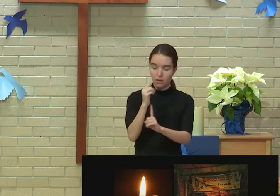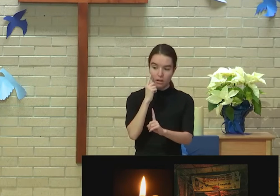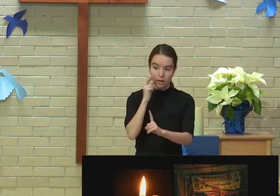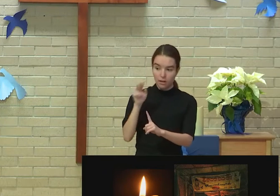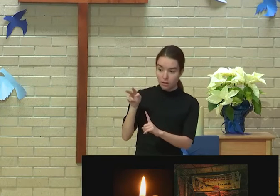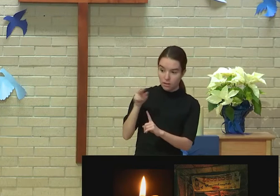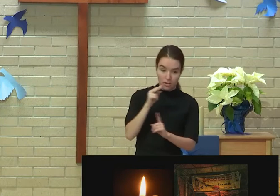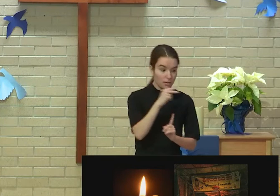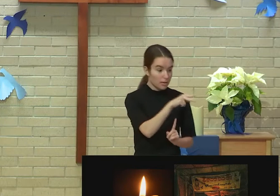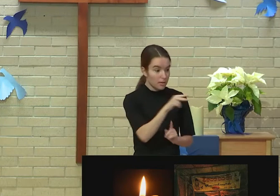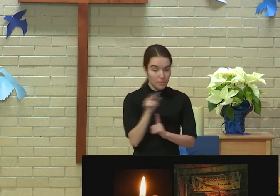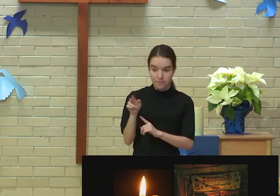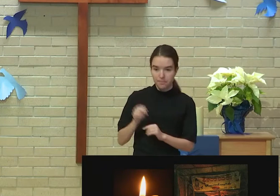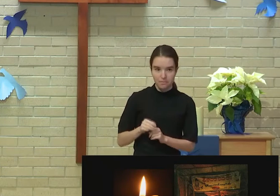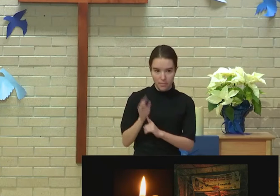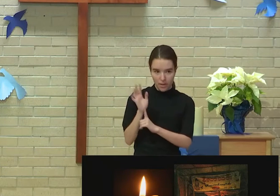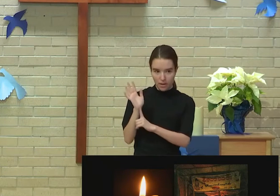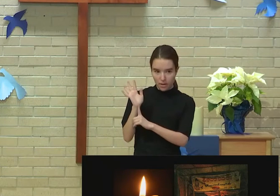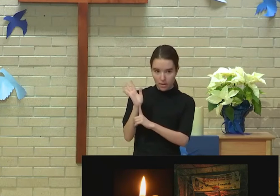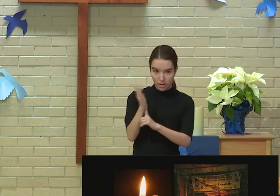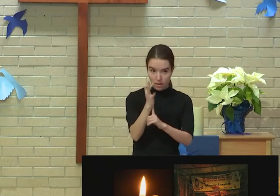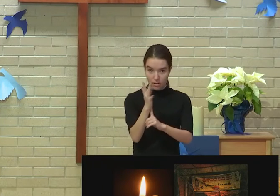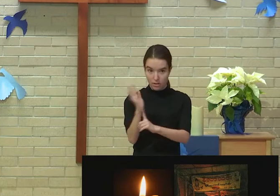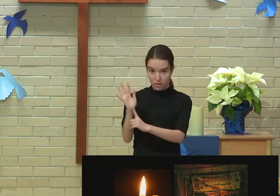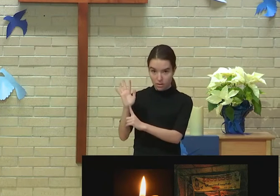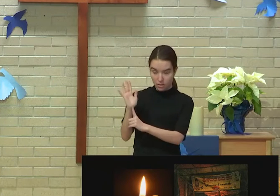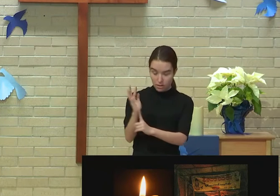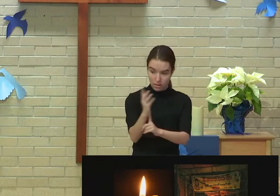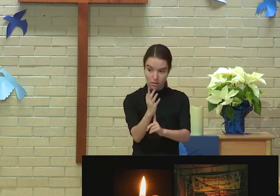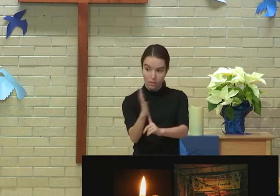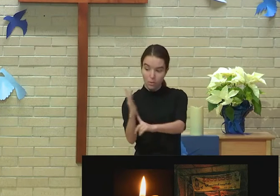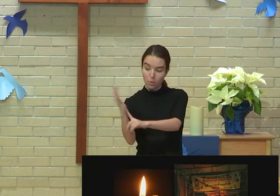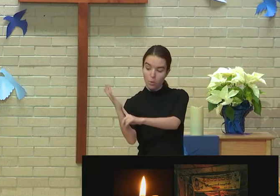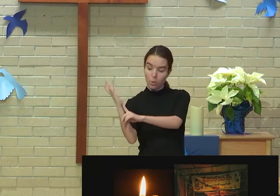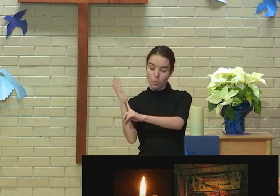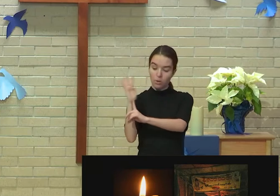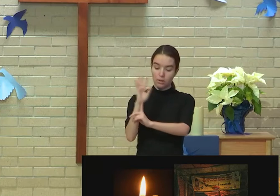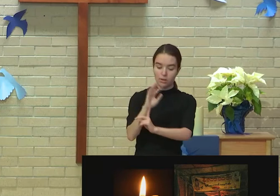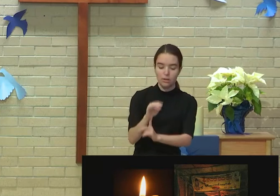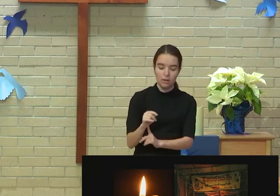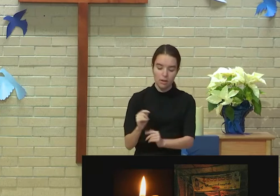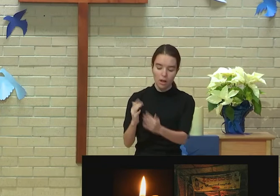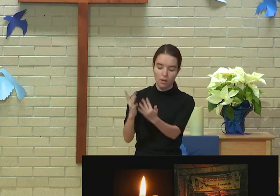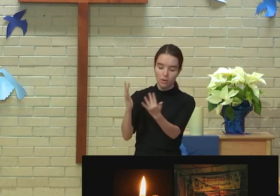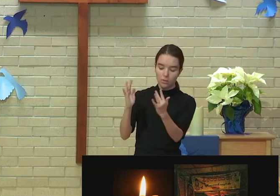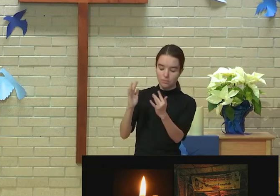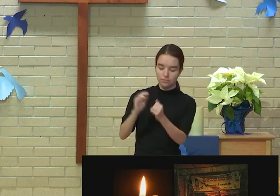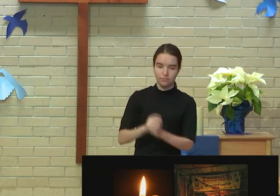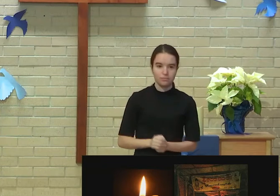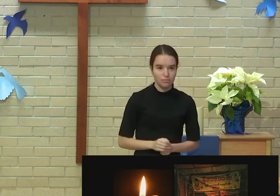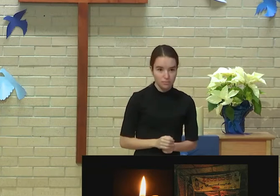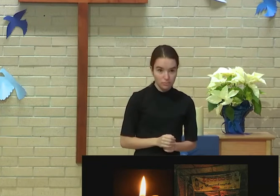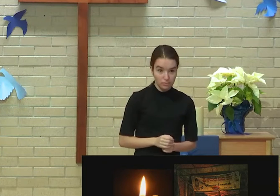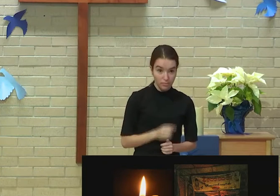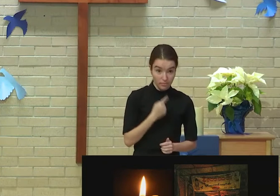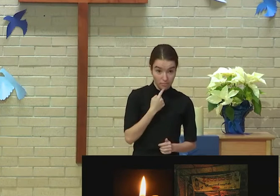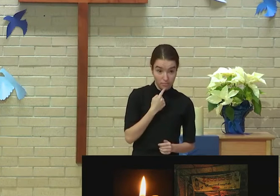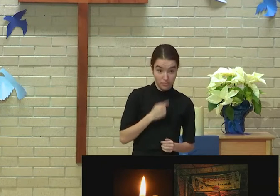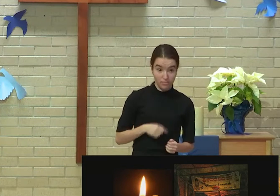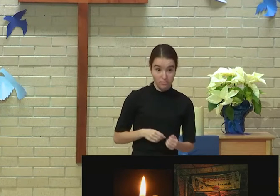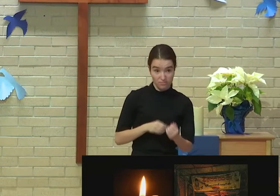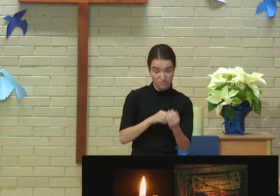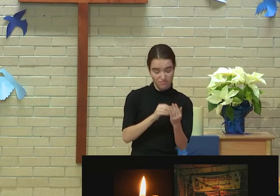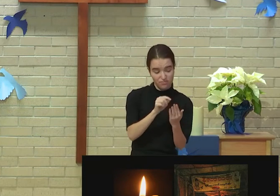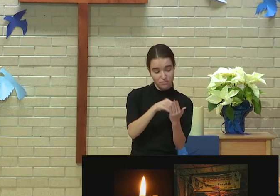spreads out, so I can see little hints of things. So we really encouraged our artists to say, we want you to shine a light on the idea of